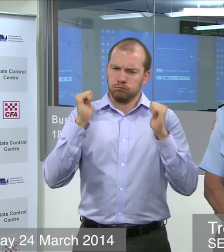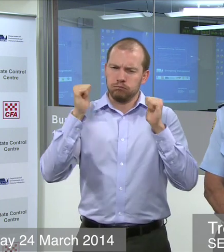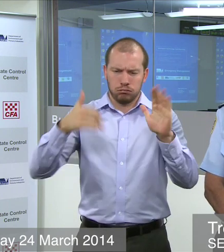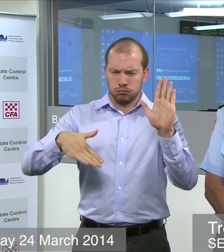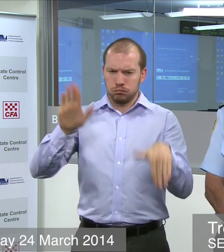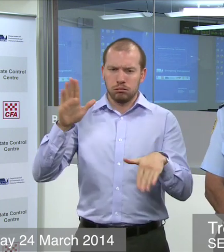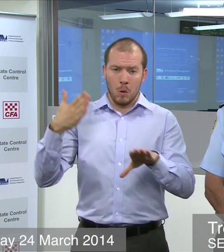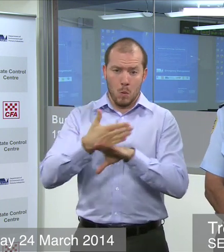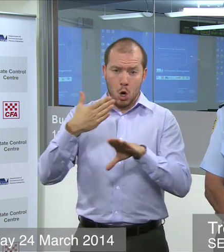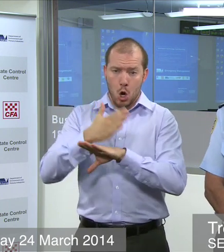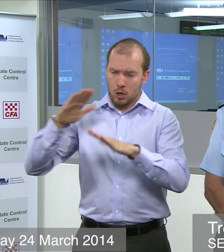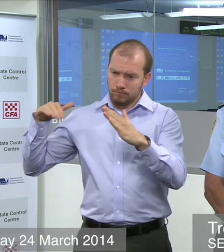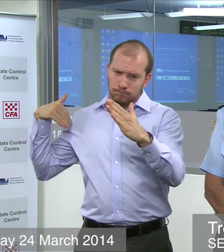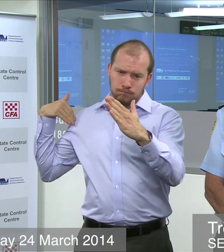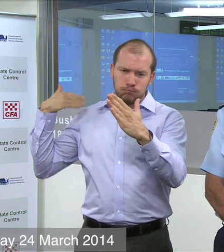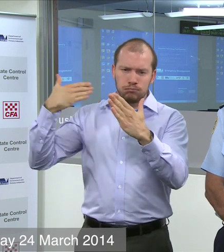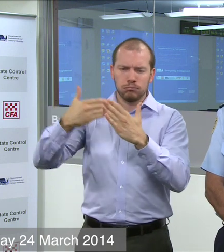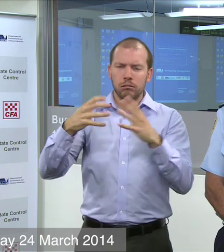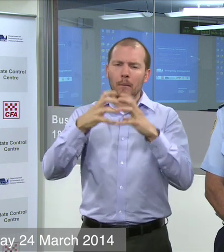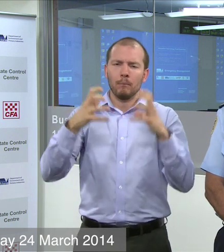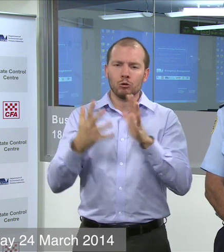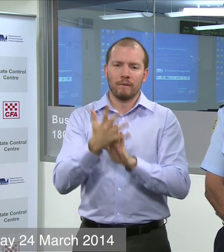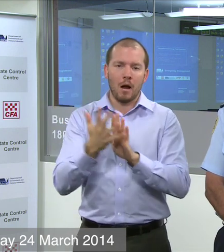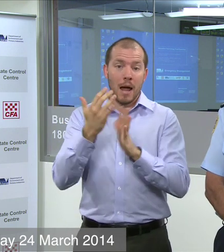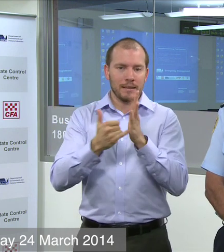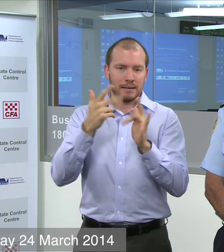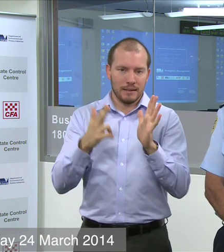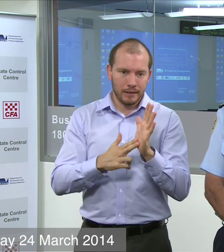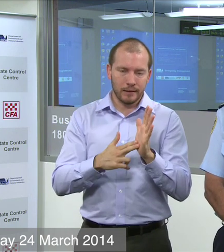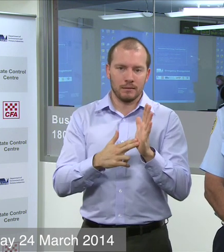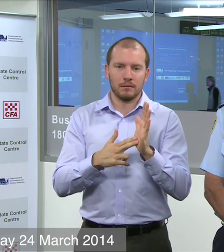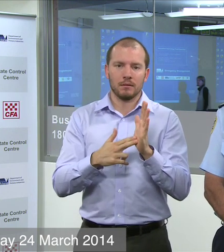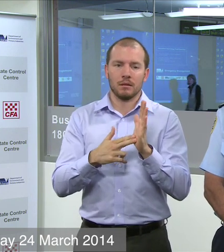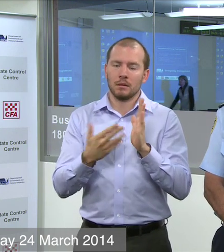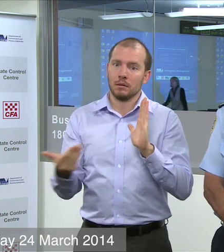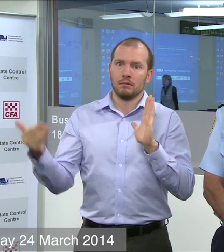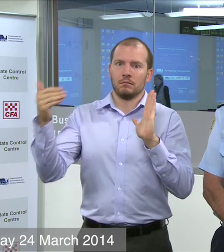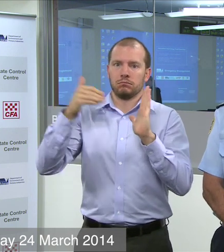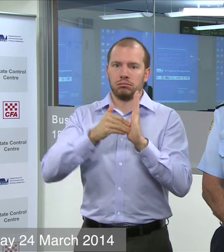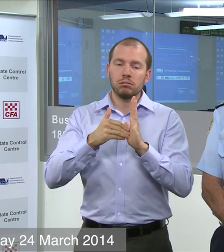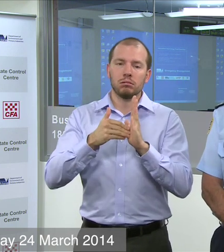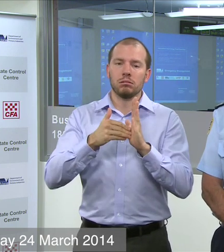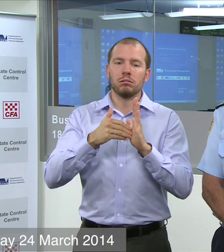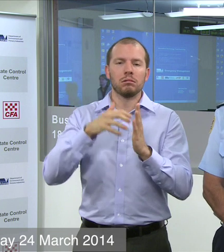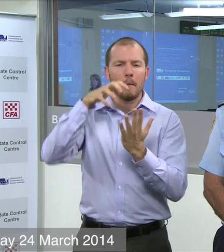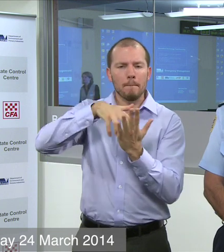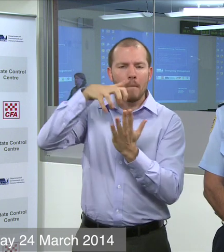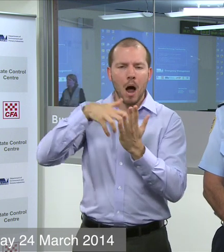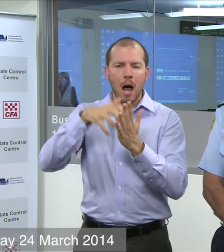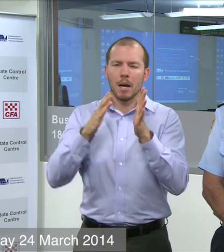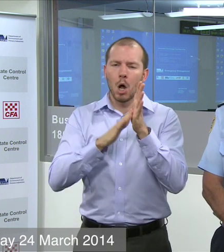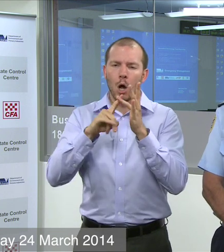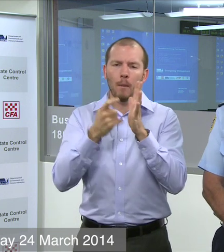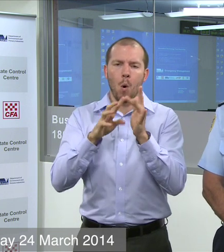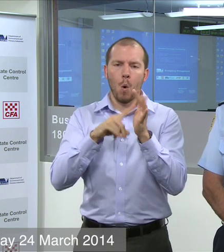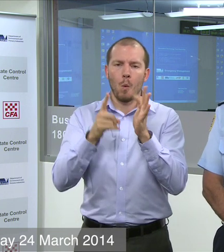what has been a very long and difficult bushfire season with the added complexity of a fire in the Morwell Open Cut at